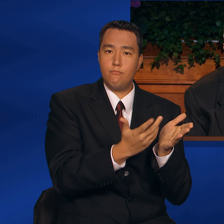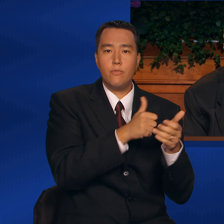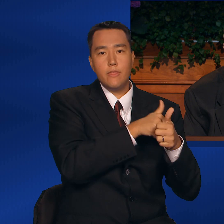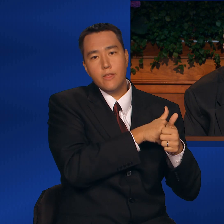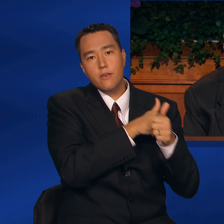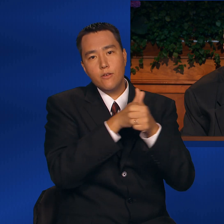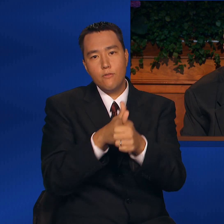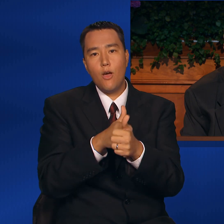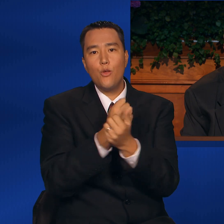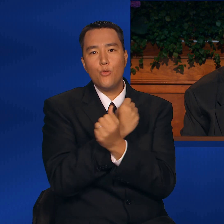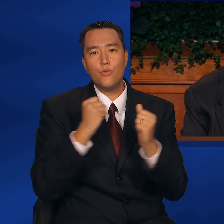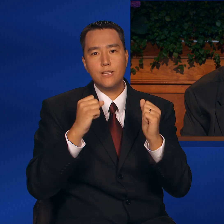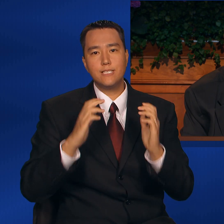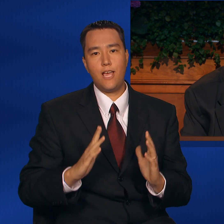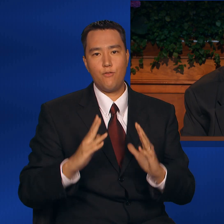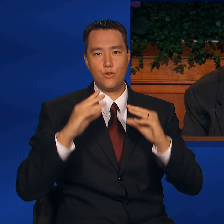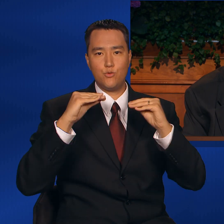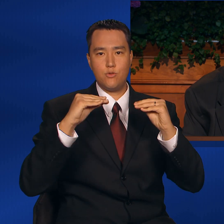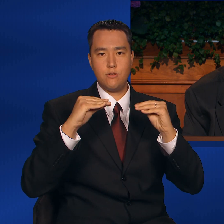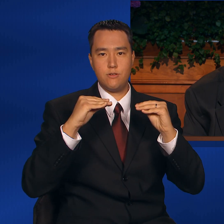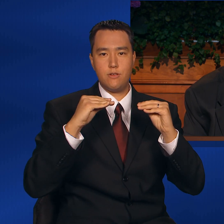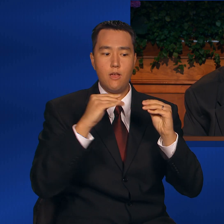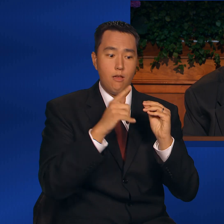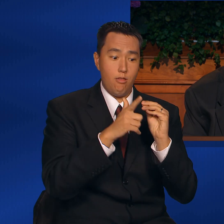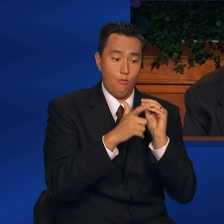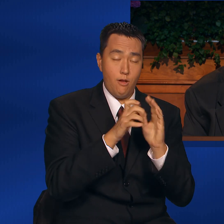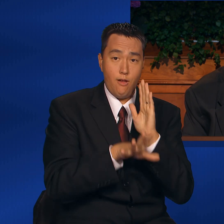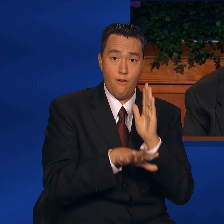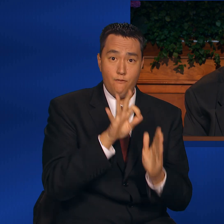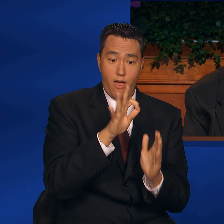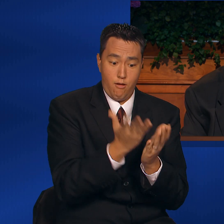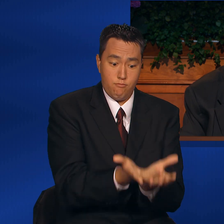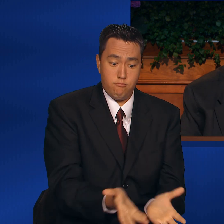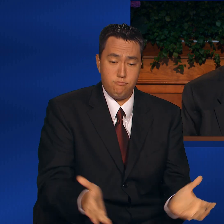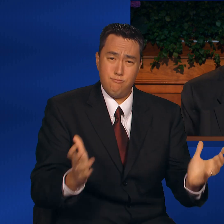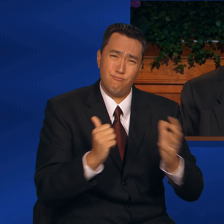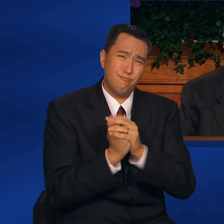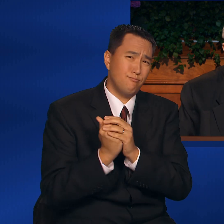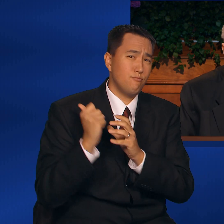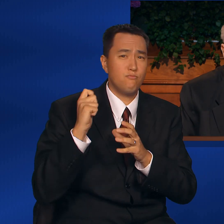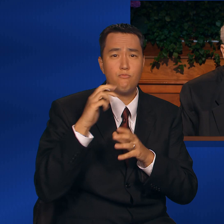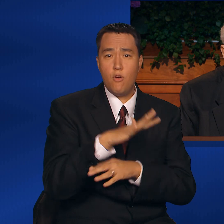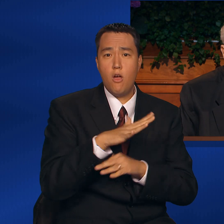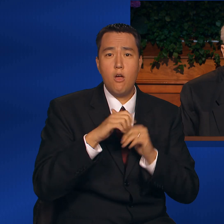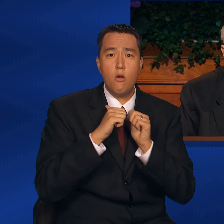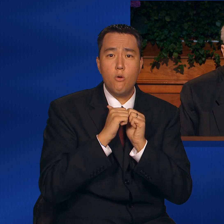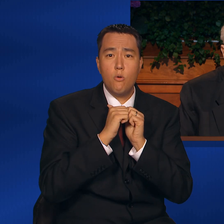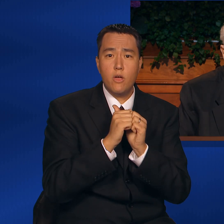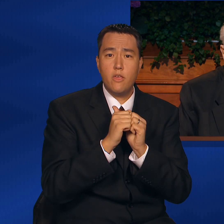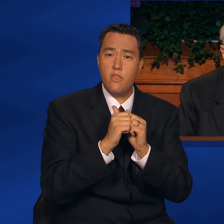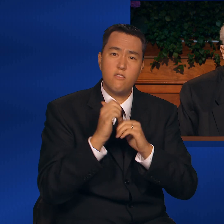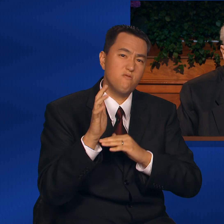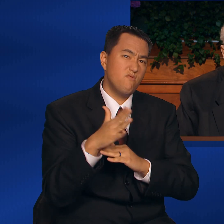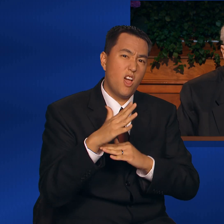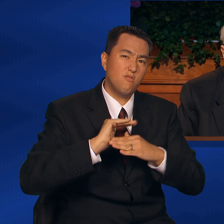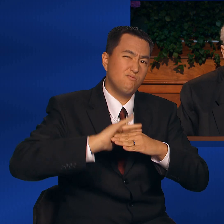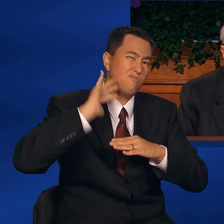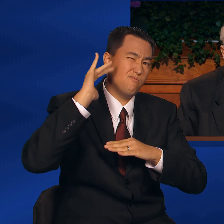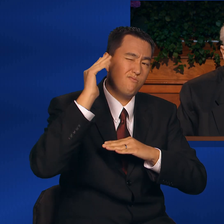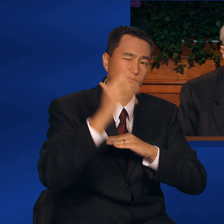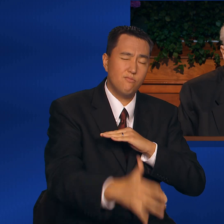Savior's instructions and quickly discovered their nets were miraculously filled to overflowing.